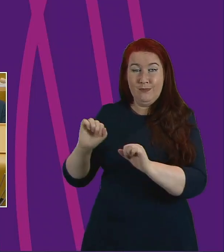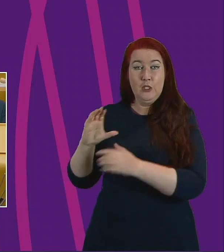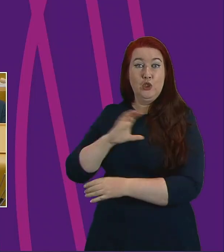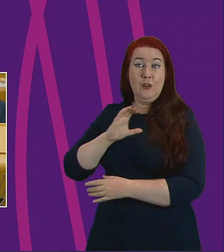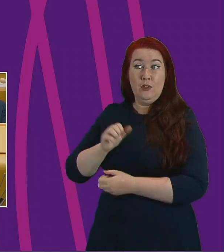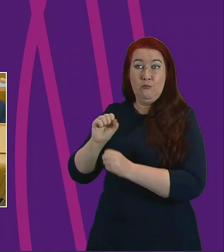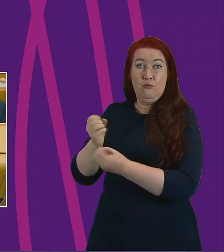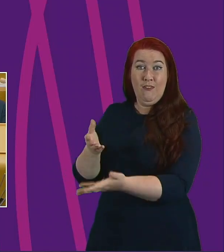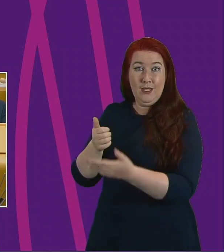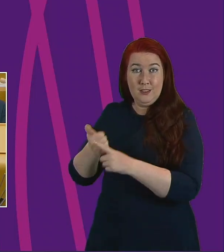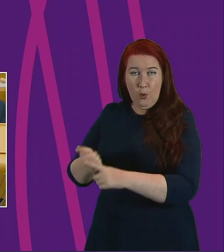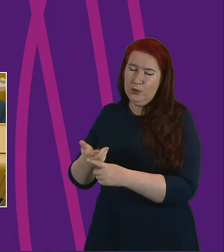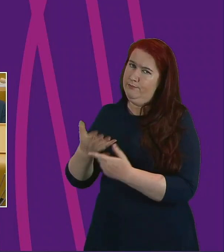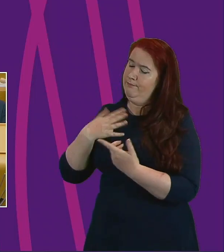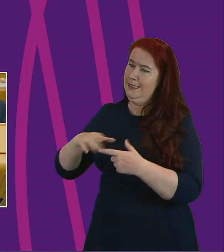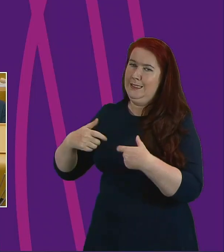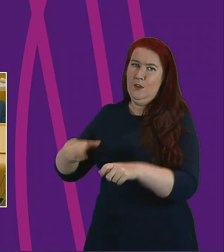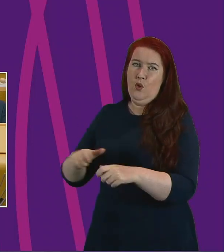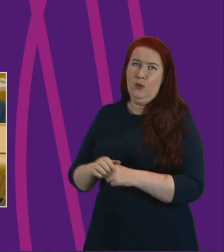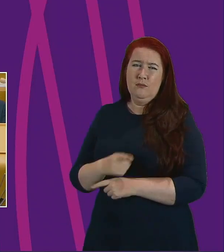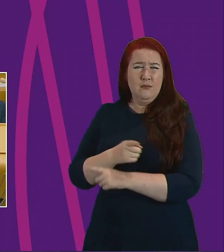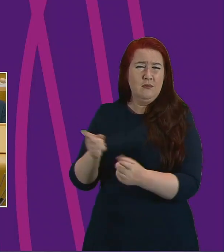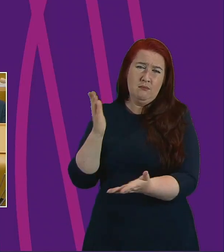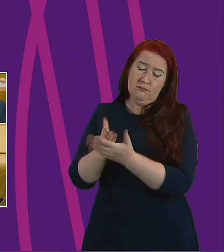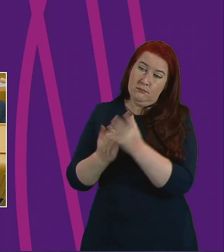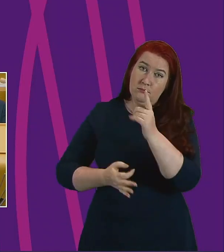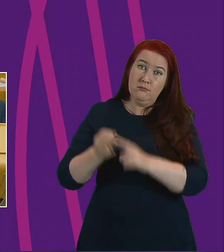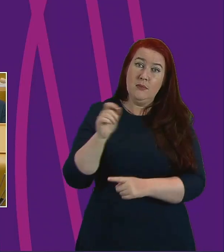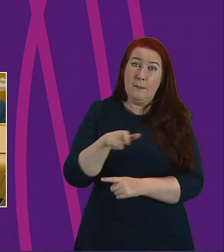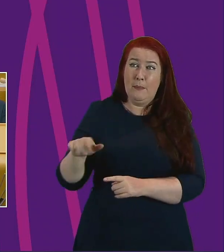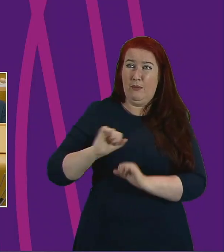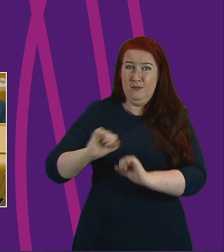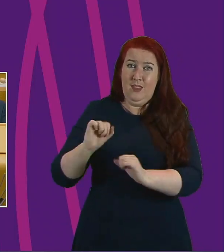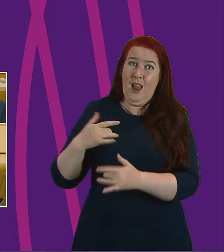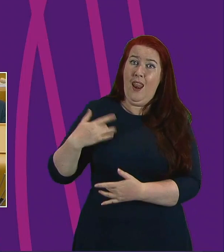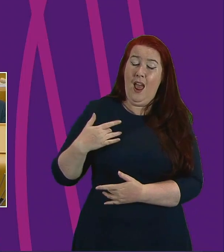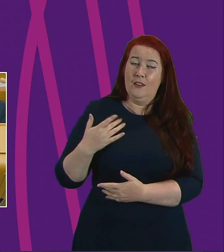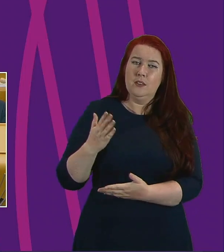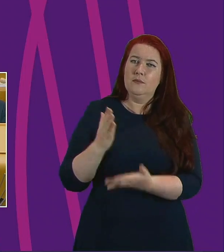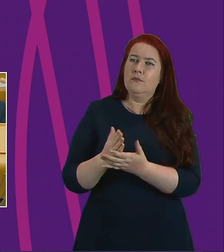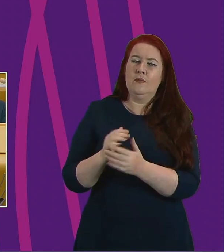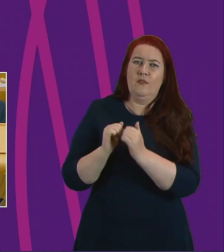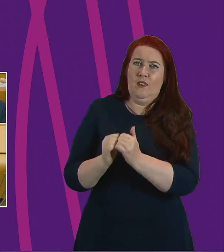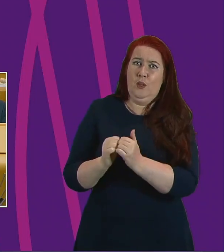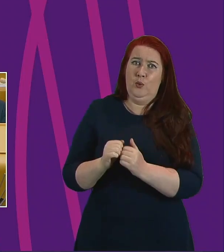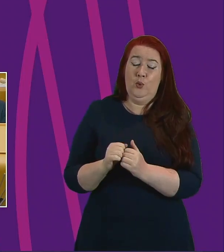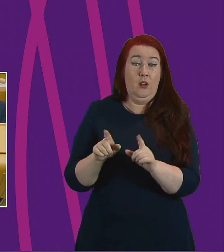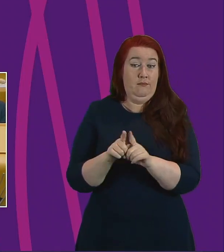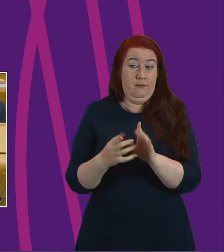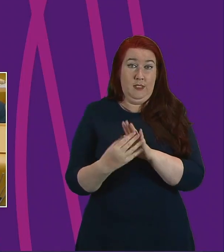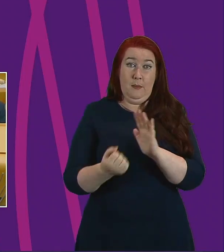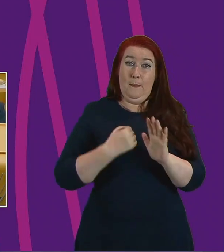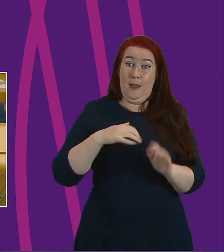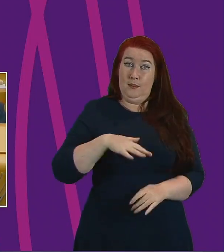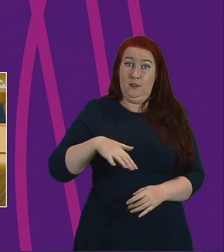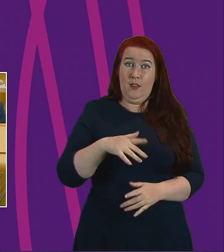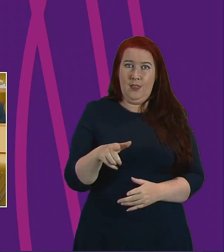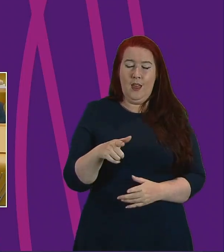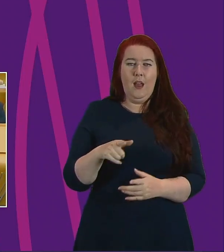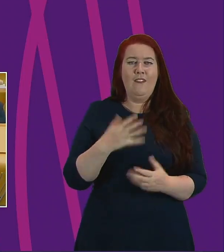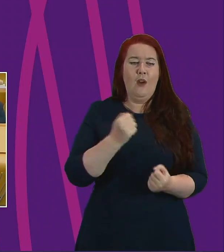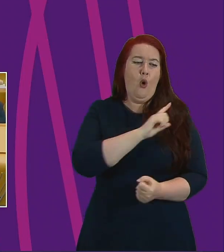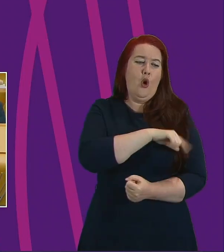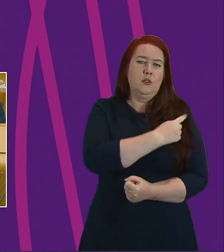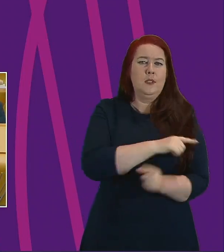They make a real difference to people's lives and their value cannot be underestimated. There are people in my own constituency who benefit from the hospital to home